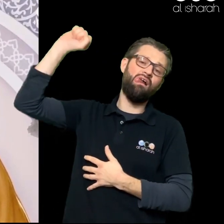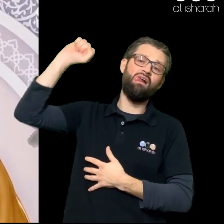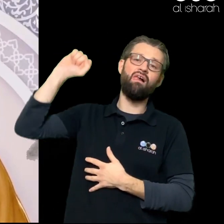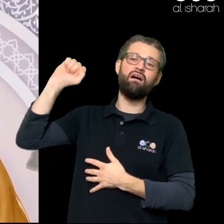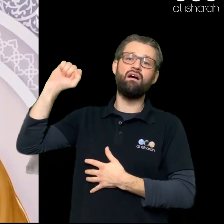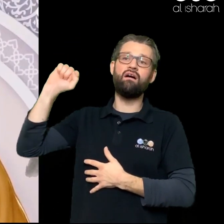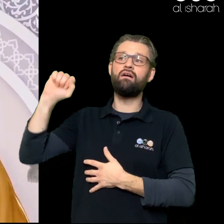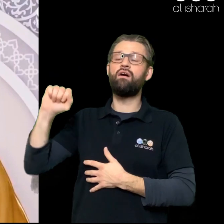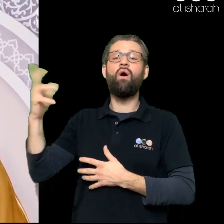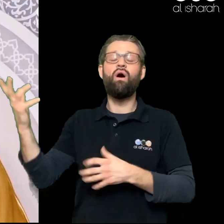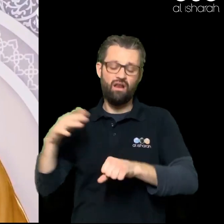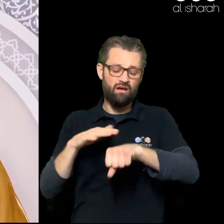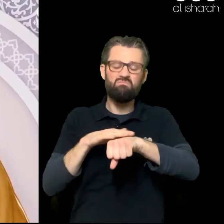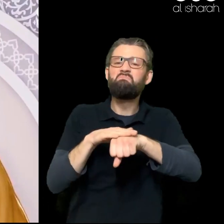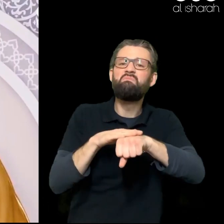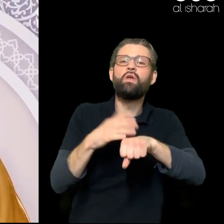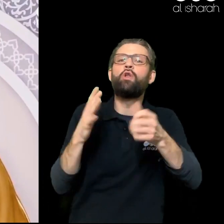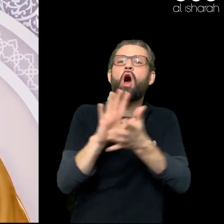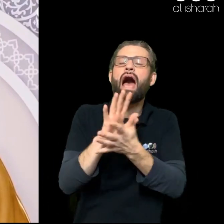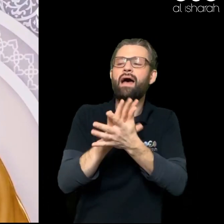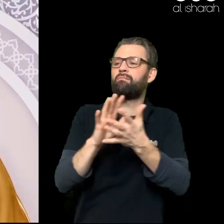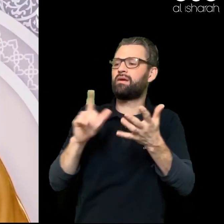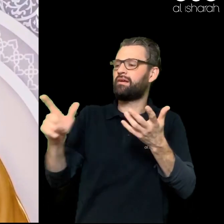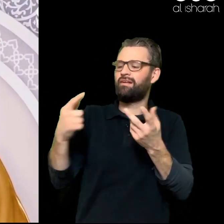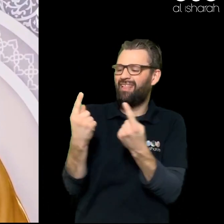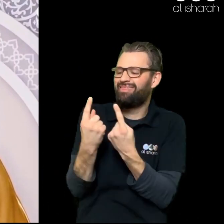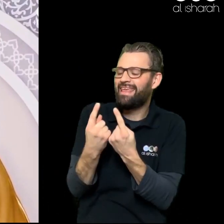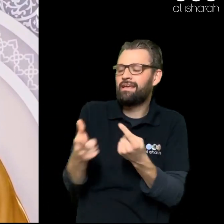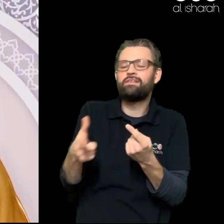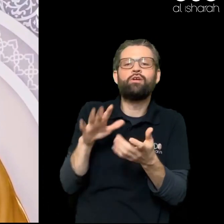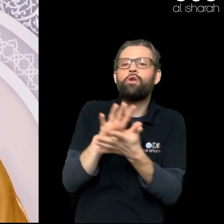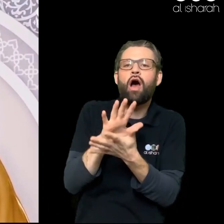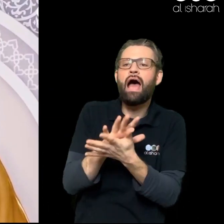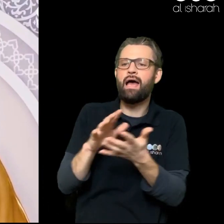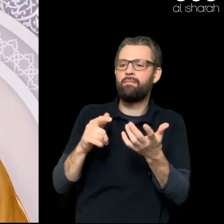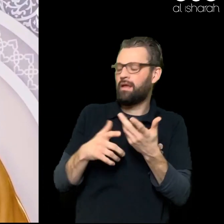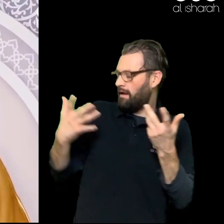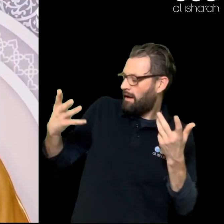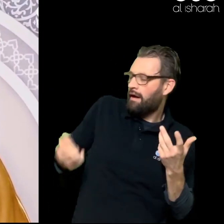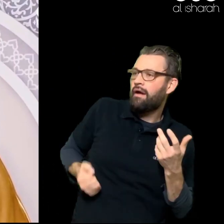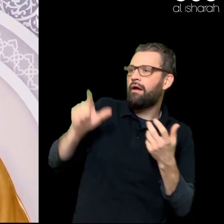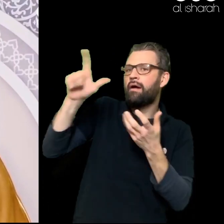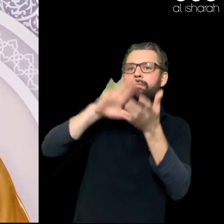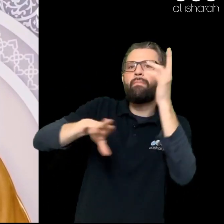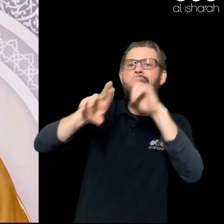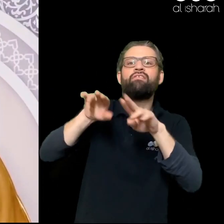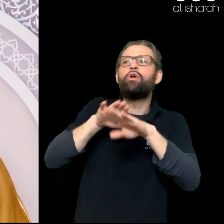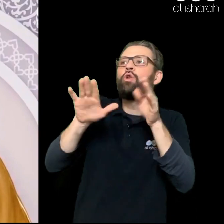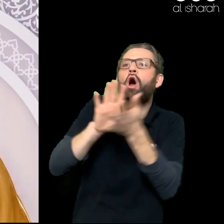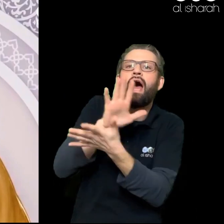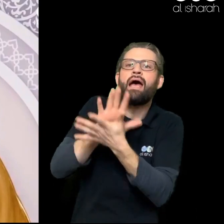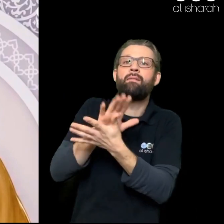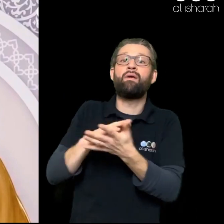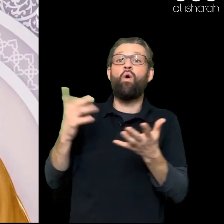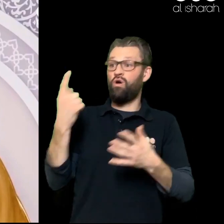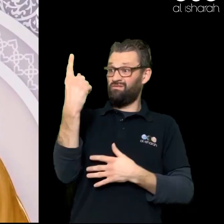liberates you From the clutches From the enslavement Of all of that Allah truly liberates you By saying